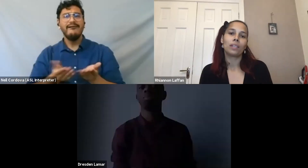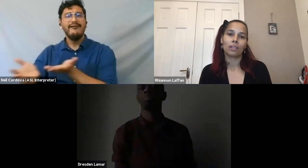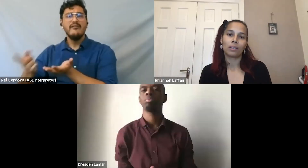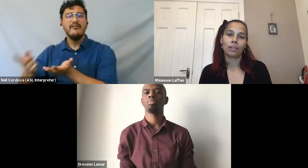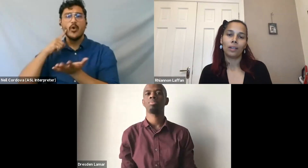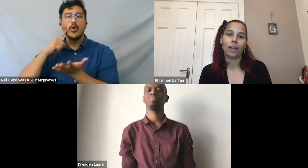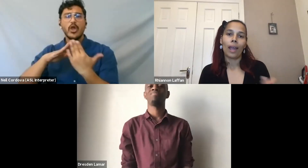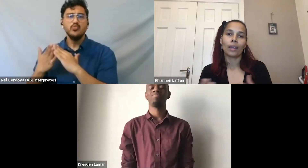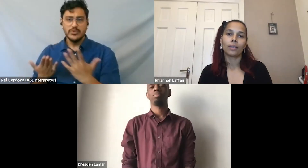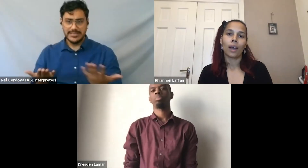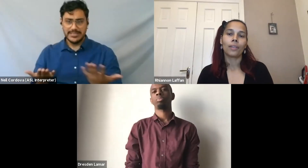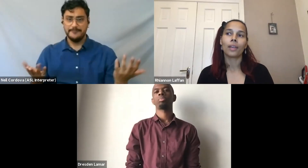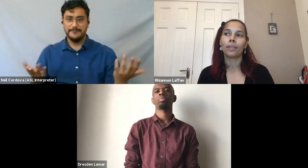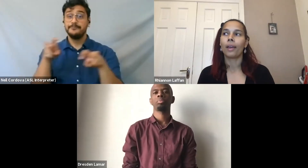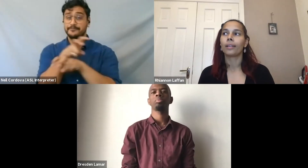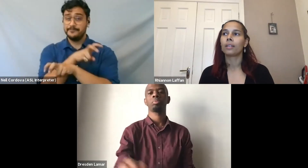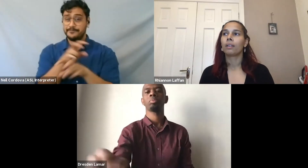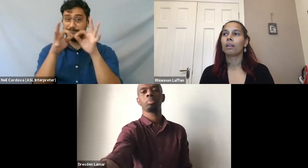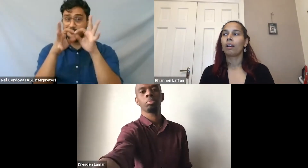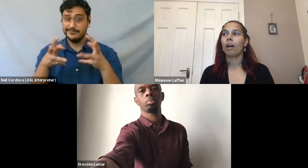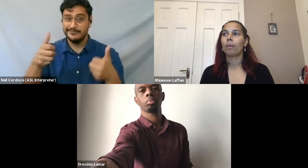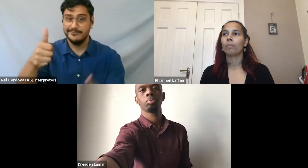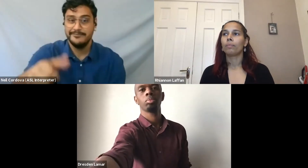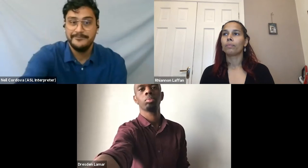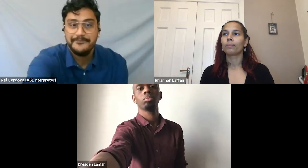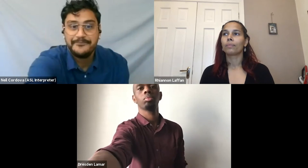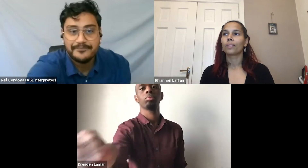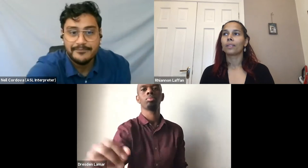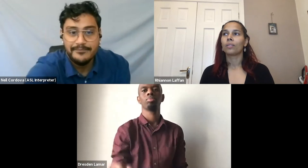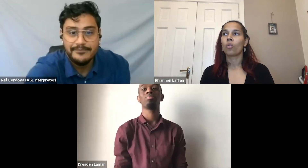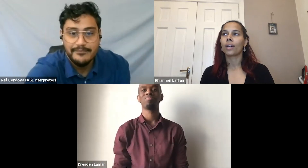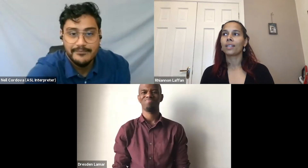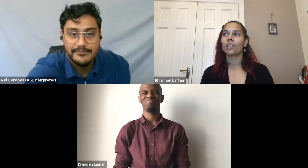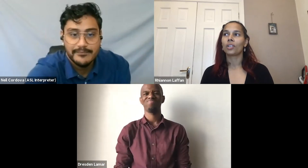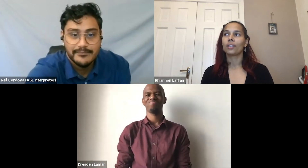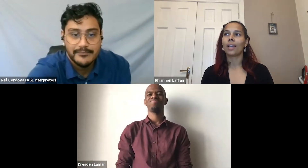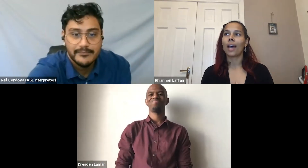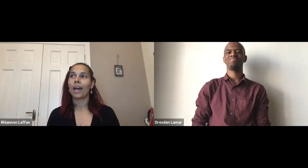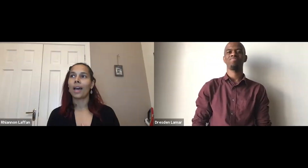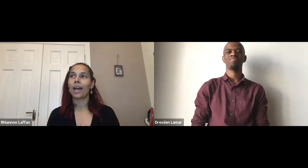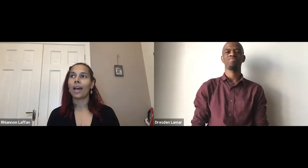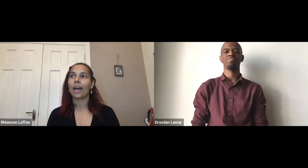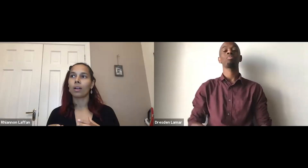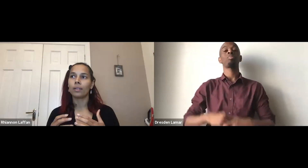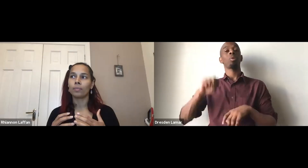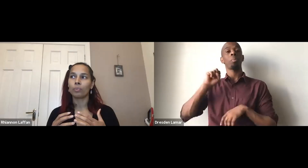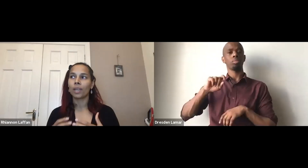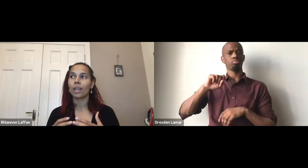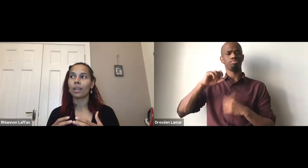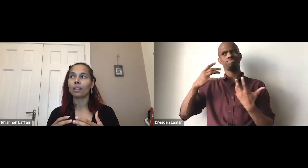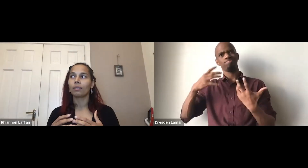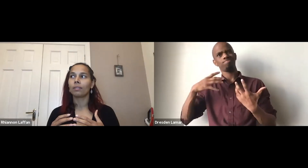both pieces, and I think that organizations that are